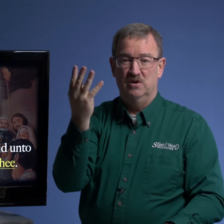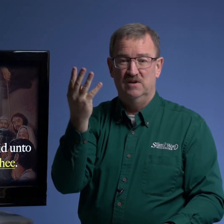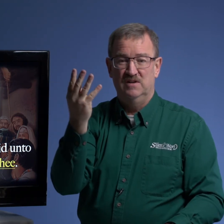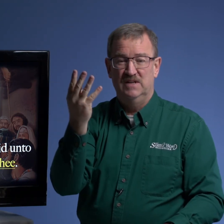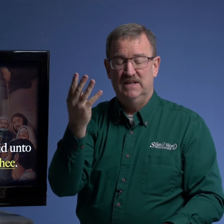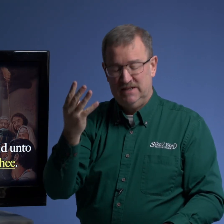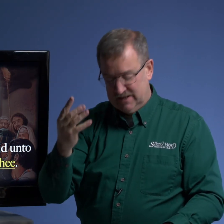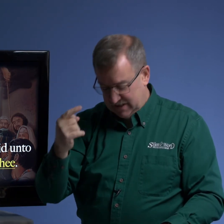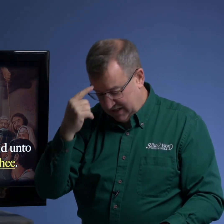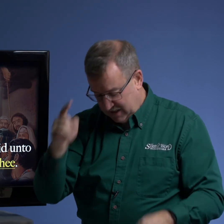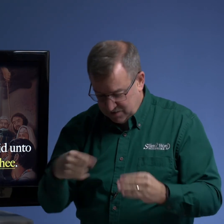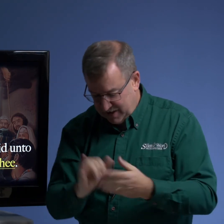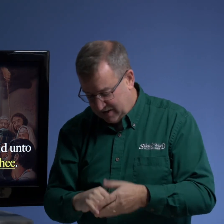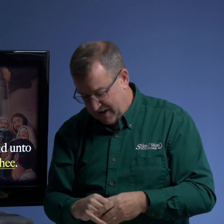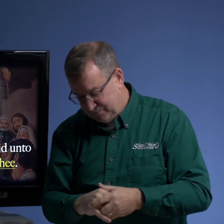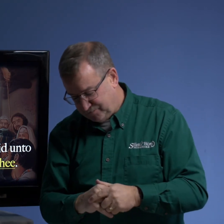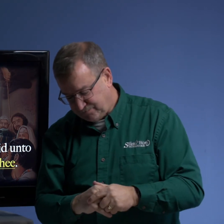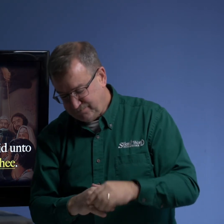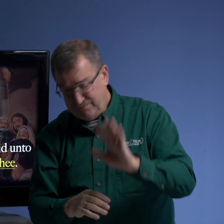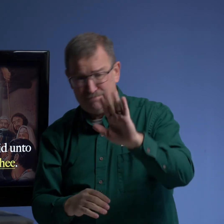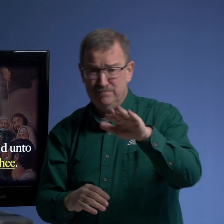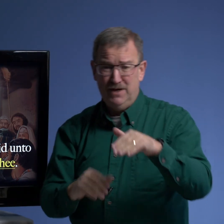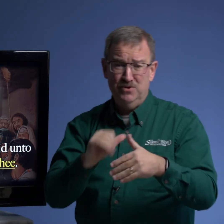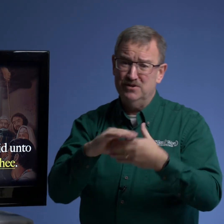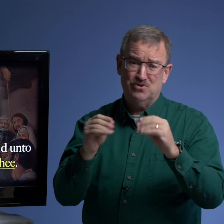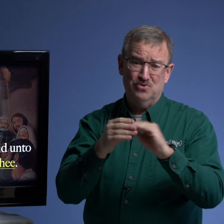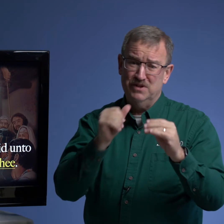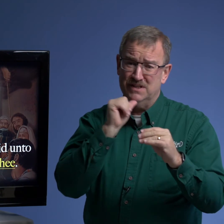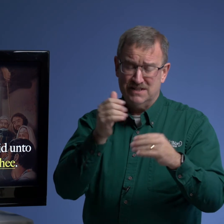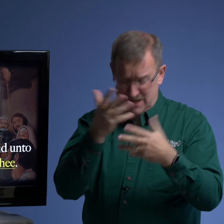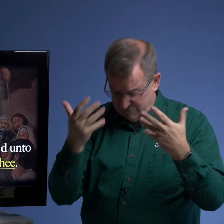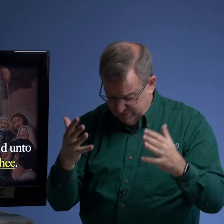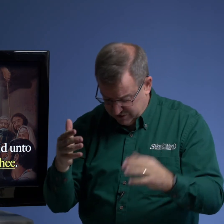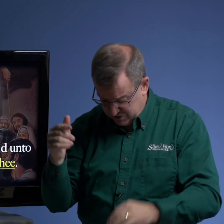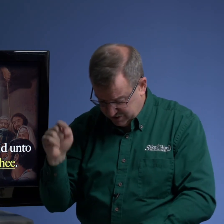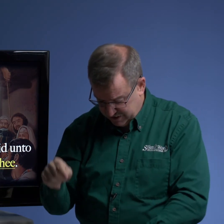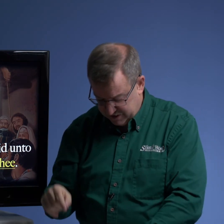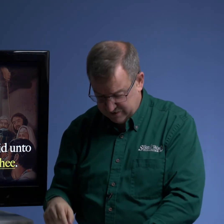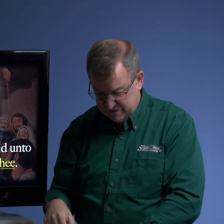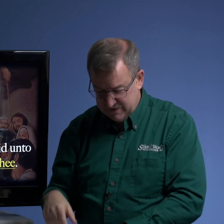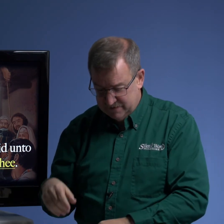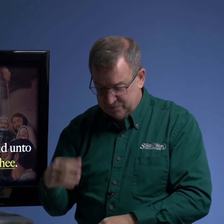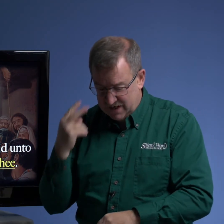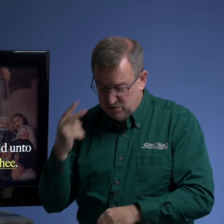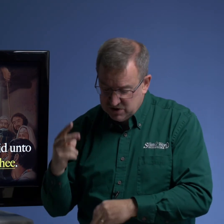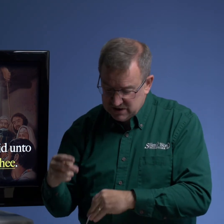i think about that by the way the story does not finish here i want you to